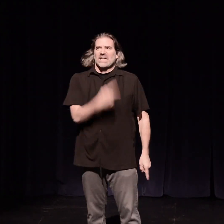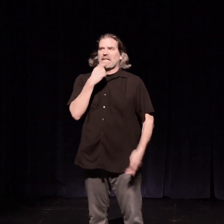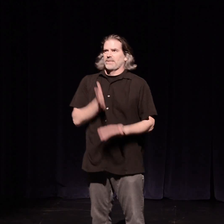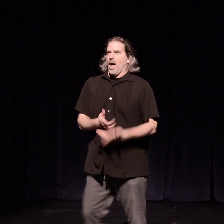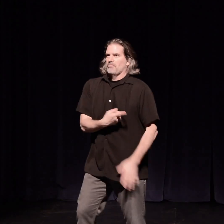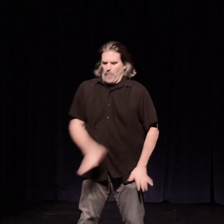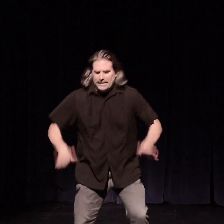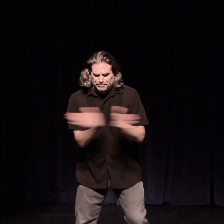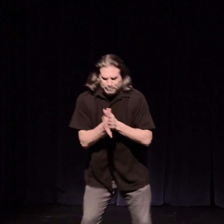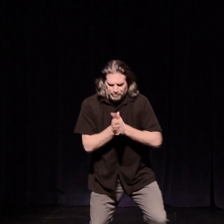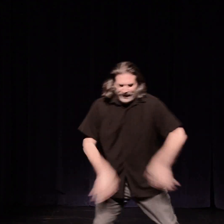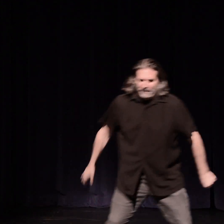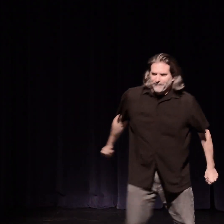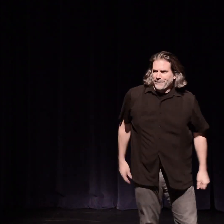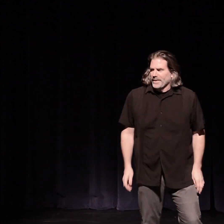I'm a interpreter.